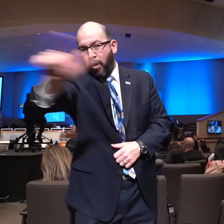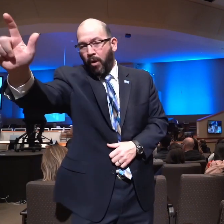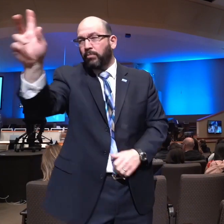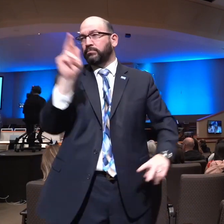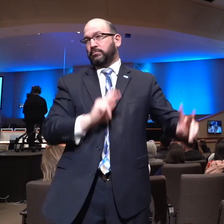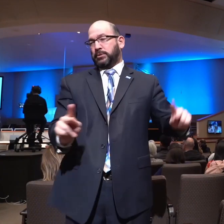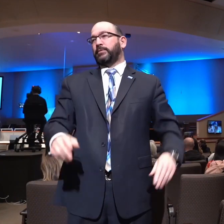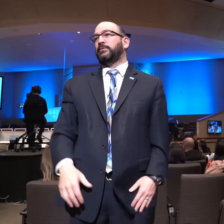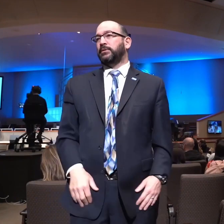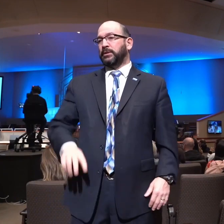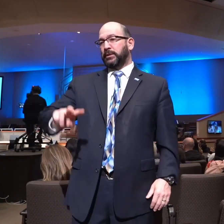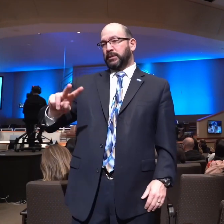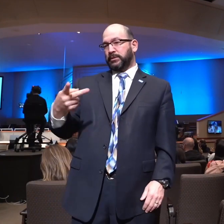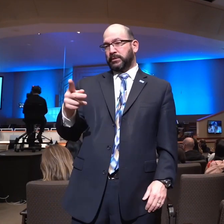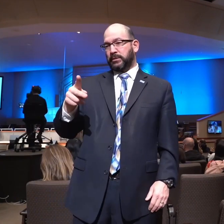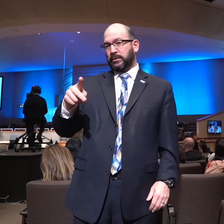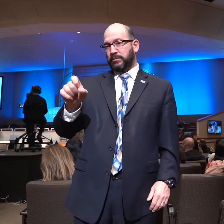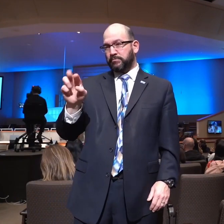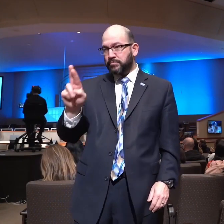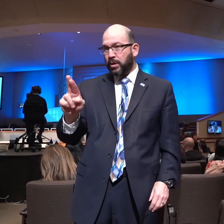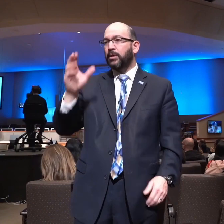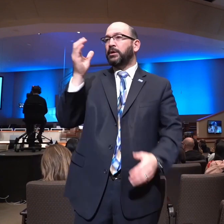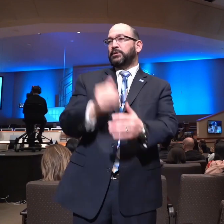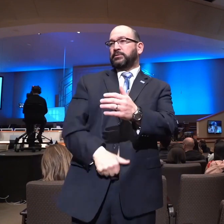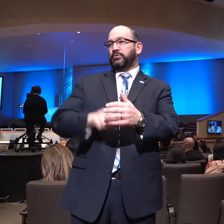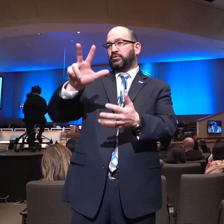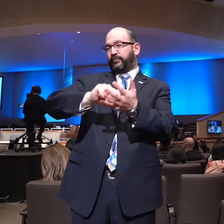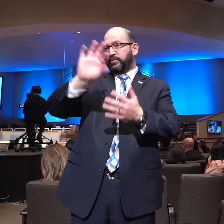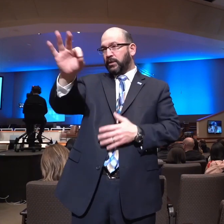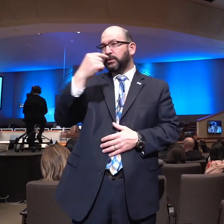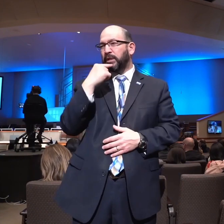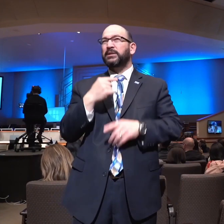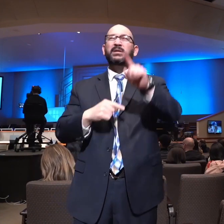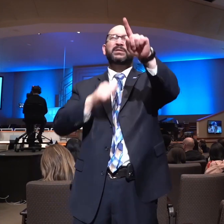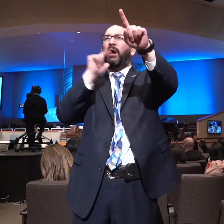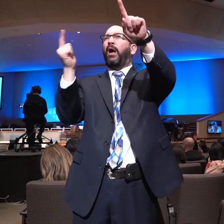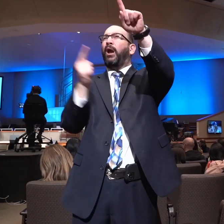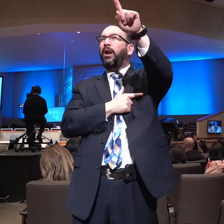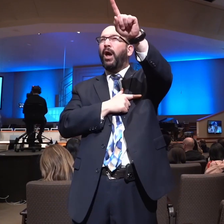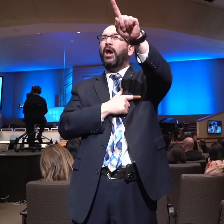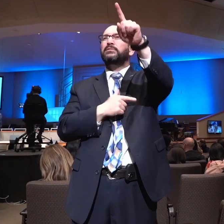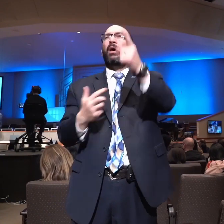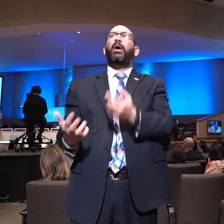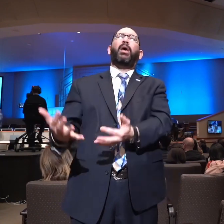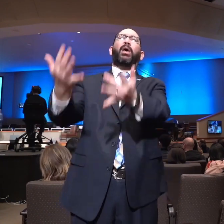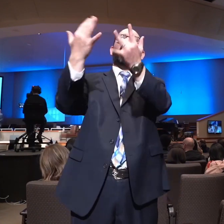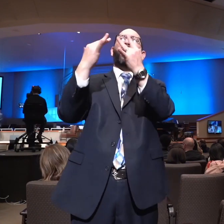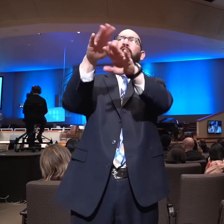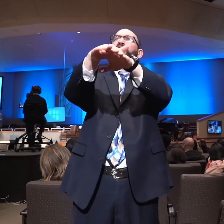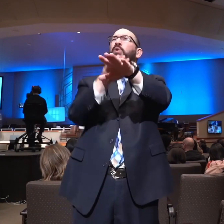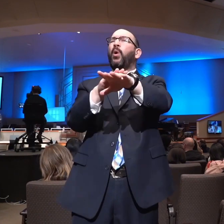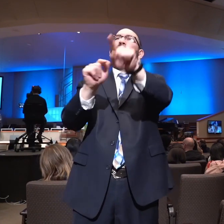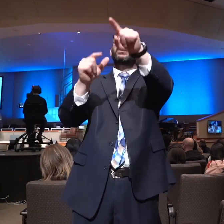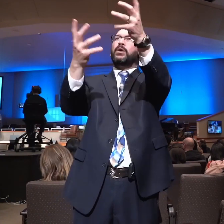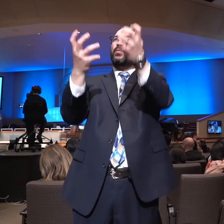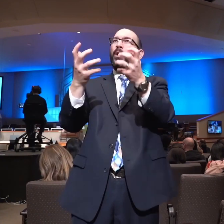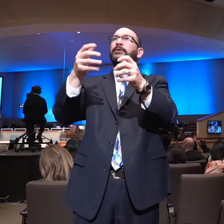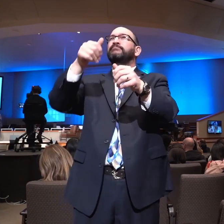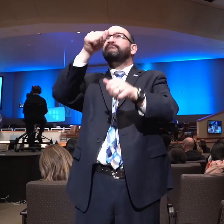Peter chapter 3 and verse 9. The Lord is not slack concerning His promise as some men count slackness, but is longsuffering to us for not willing